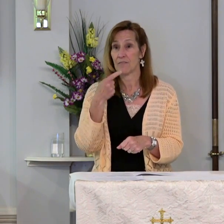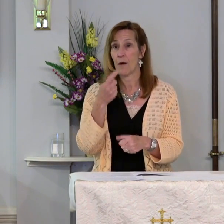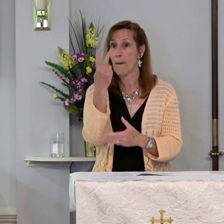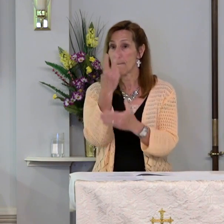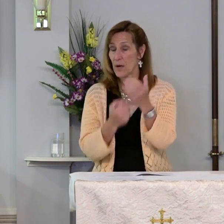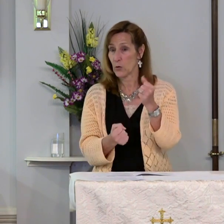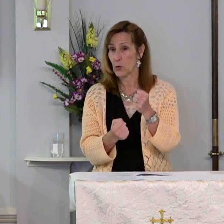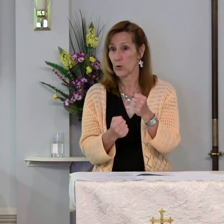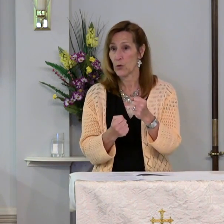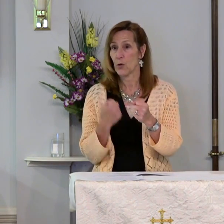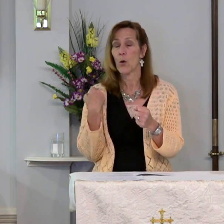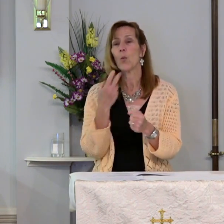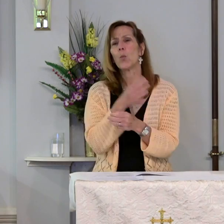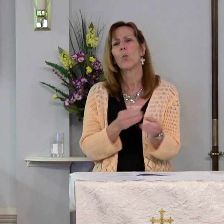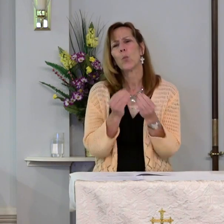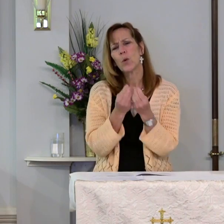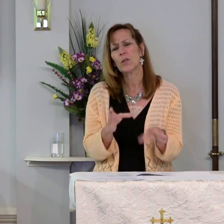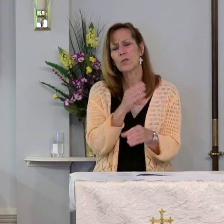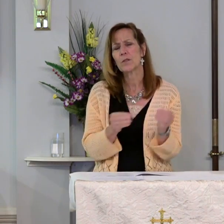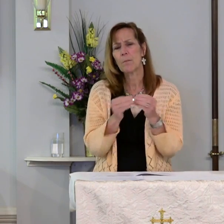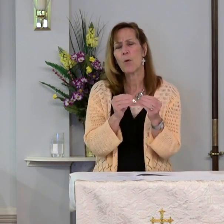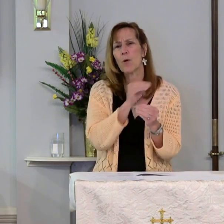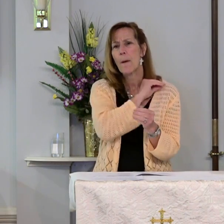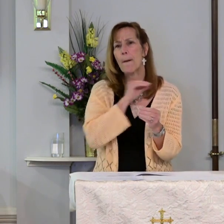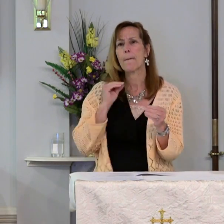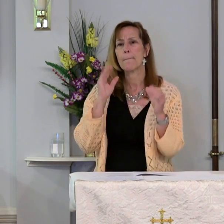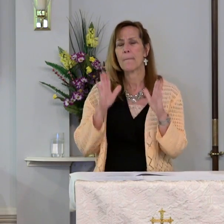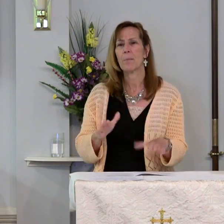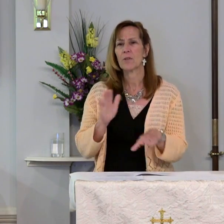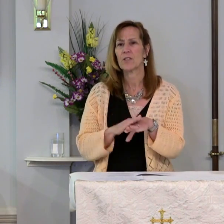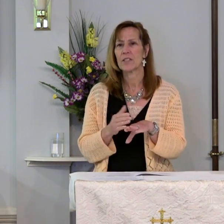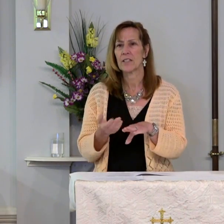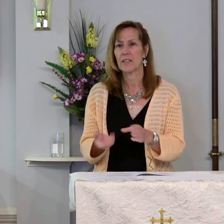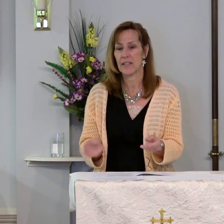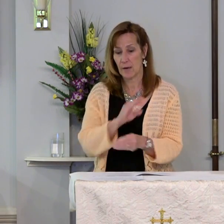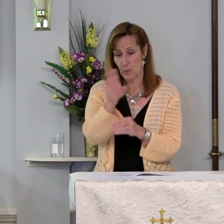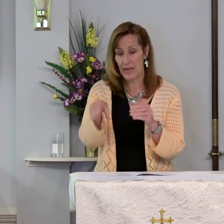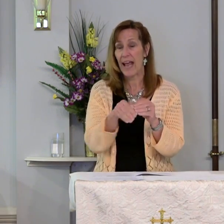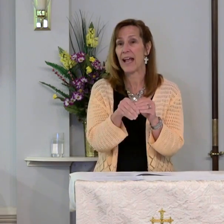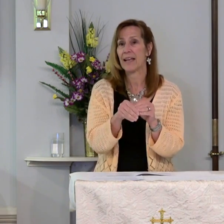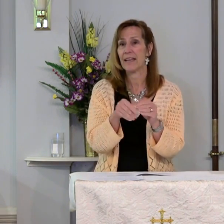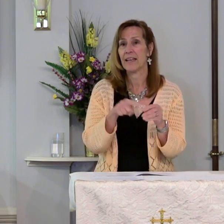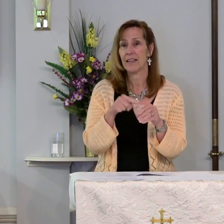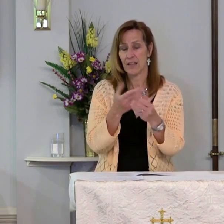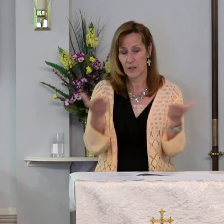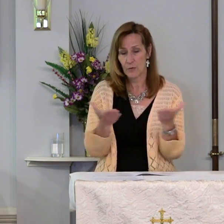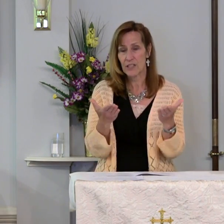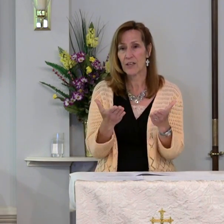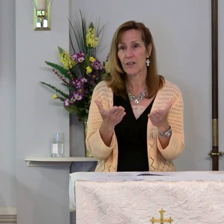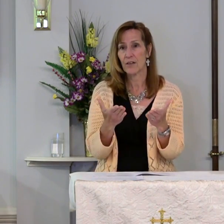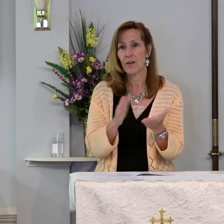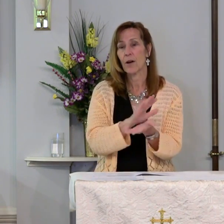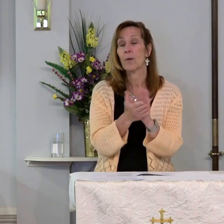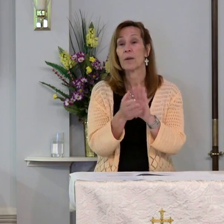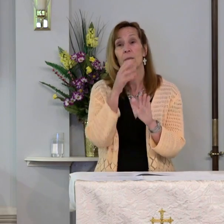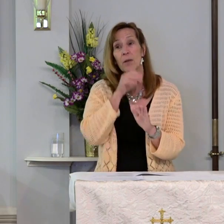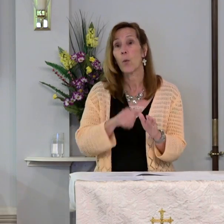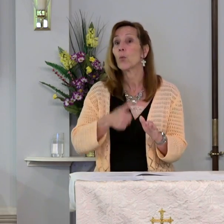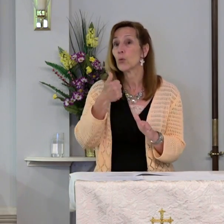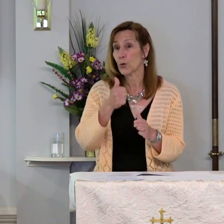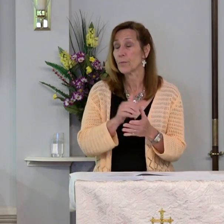We seem to lose more members than we gain, and those that are here are getting older.